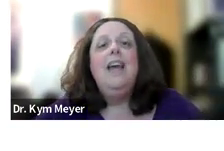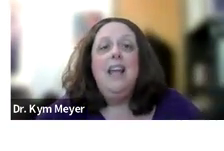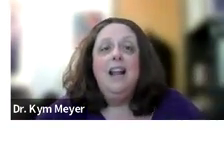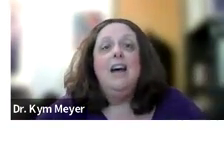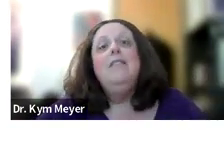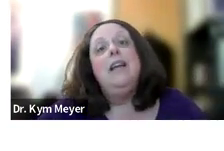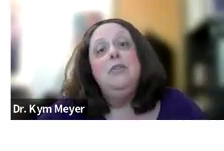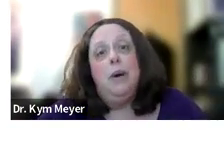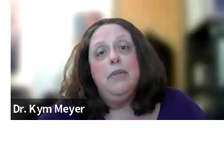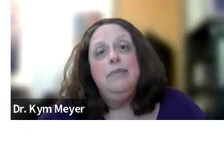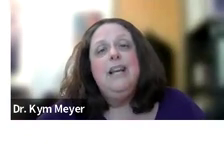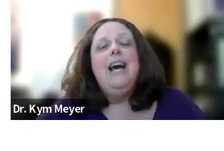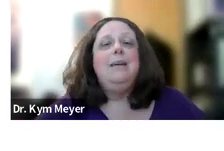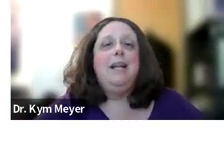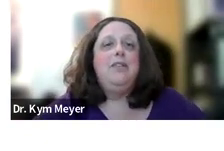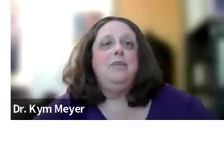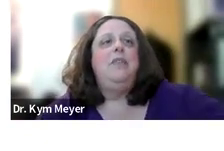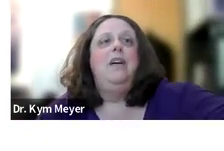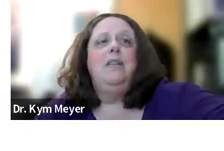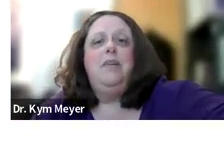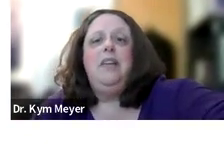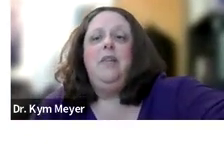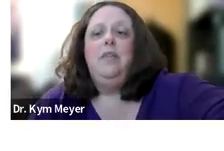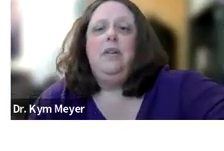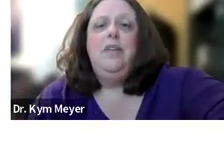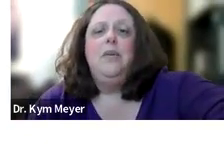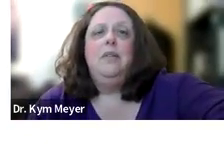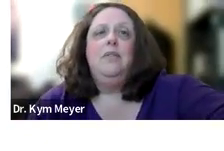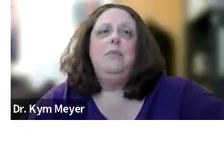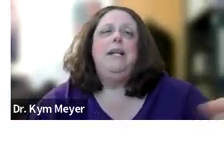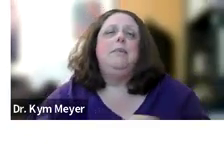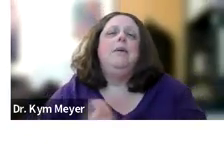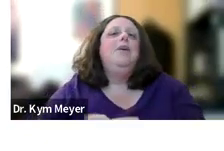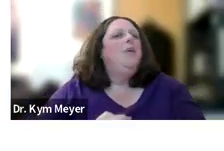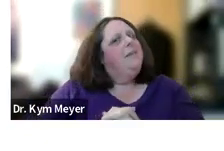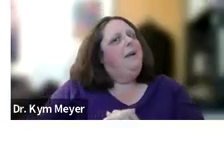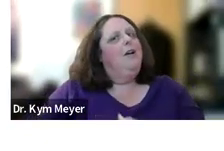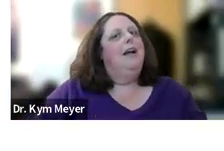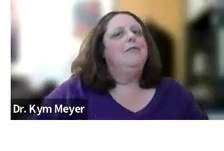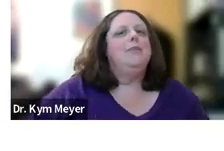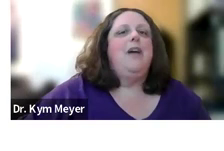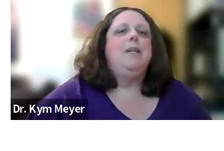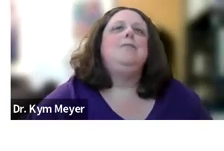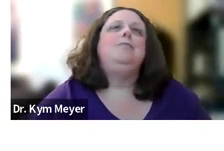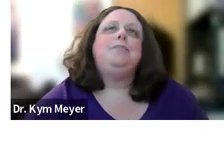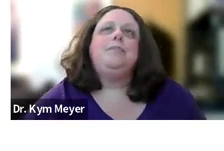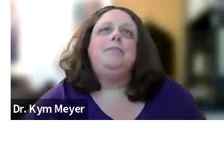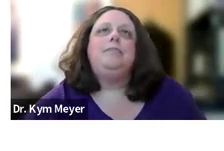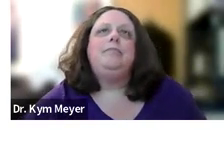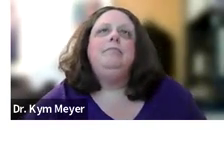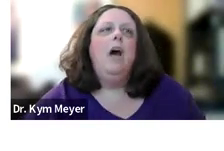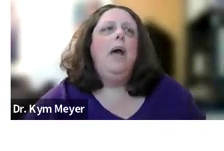They can have, they can do both. And I'm going to give you some, uh, little video, little video in a few minutes about what that might look like for some families.